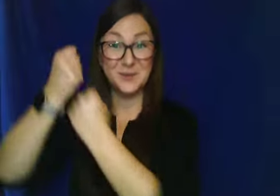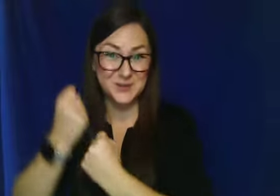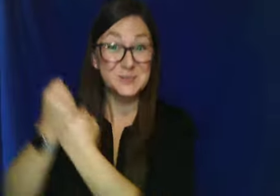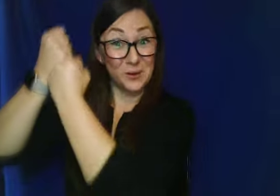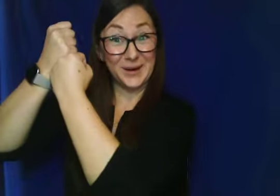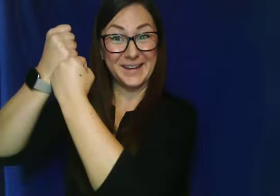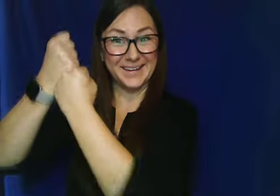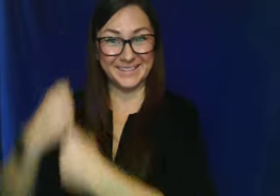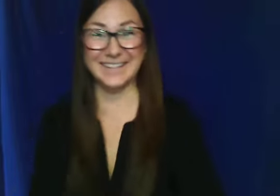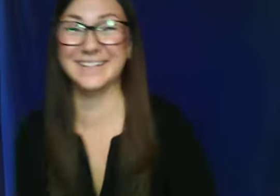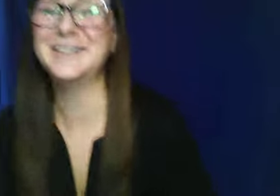You're supporting it.